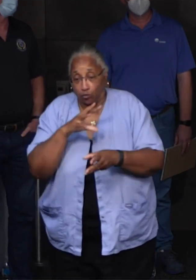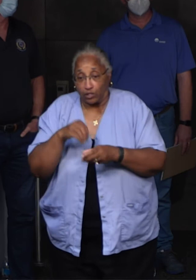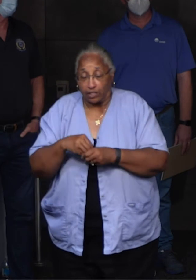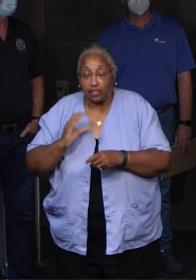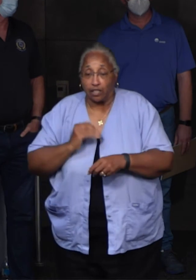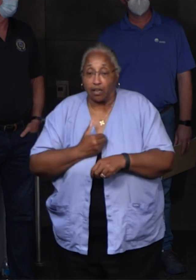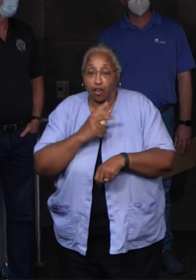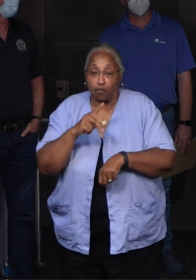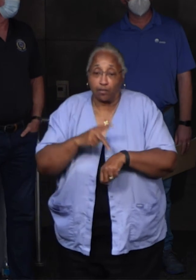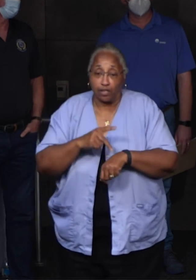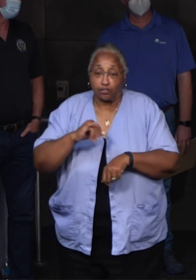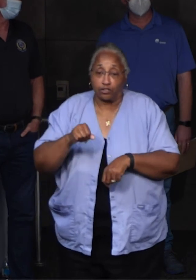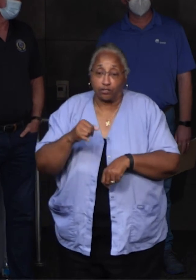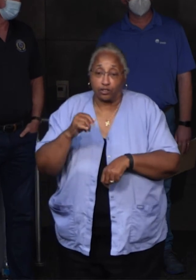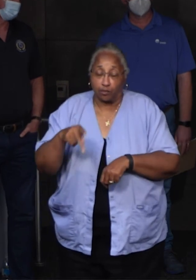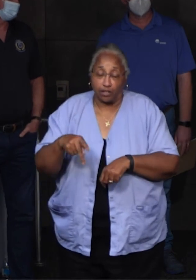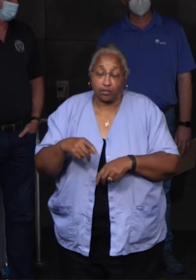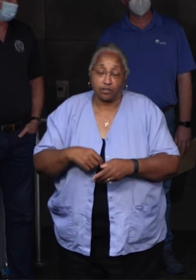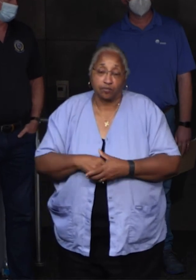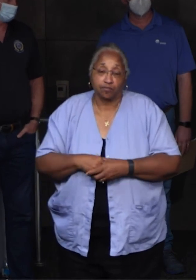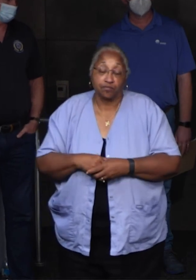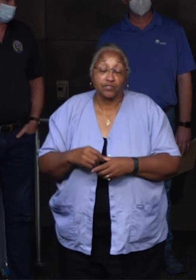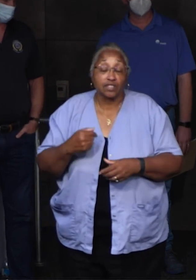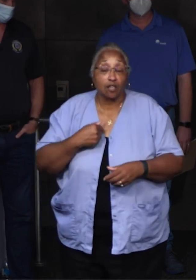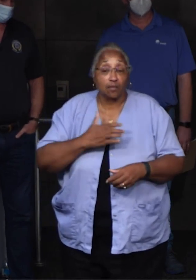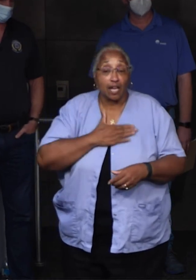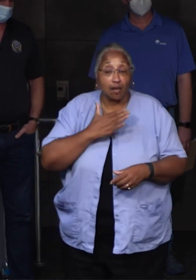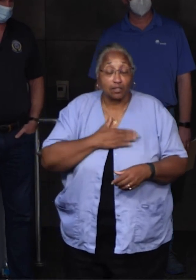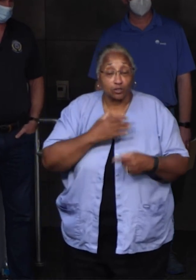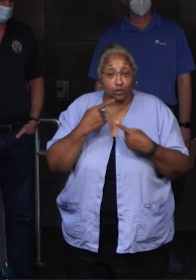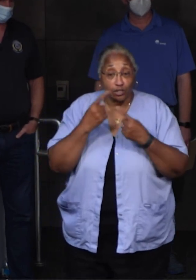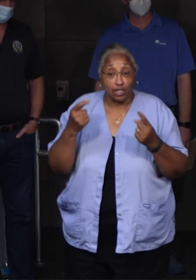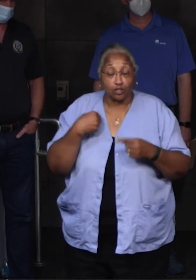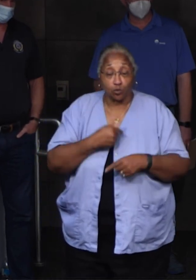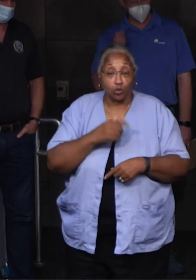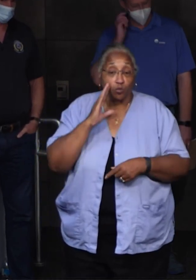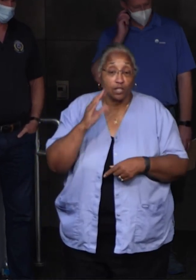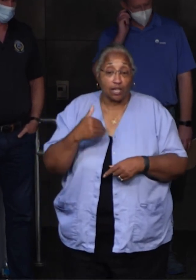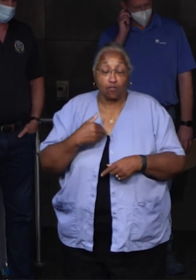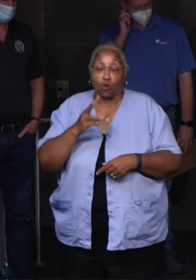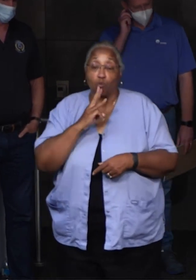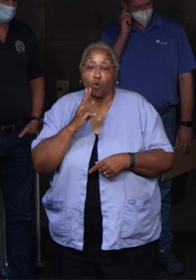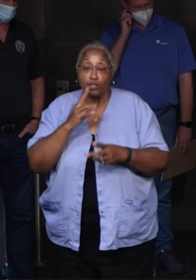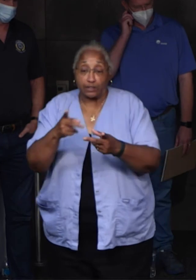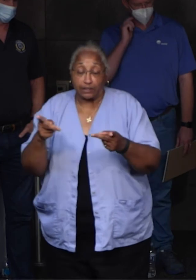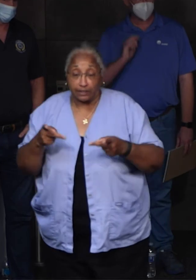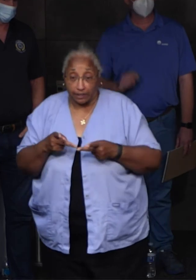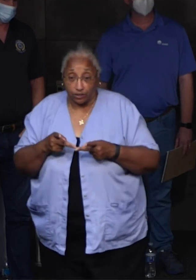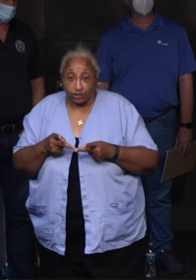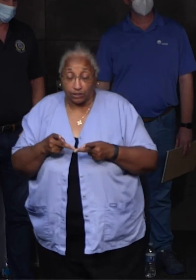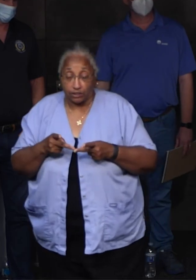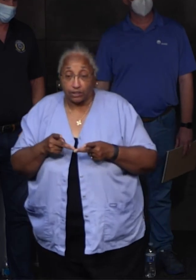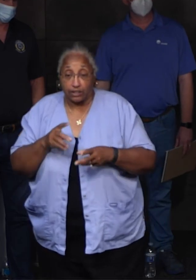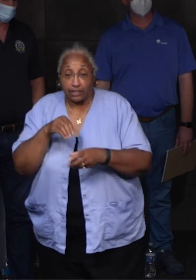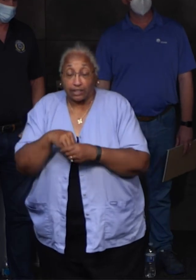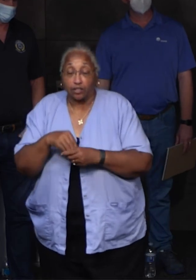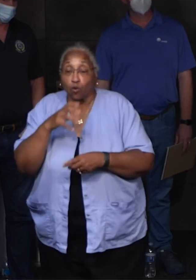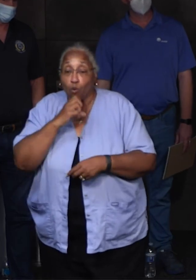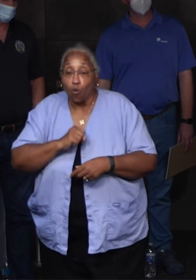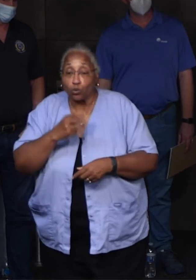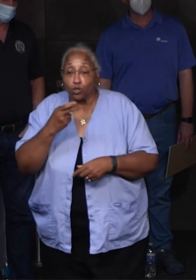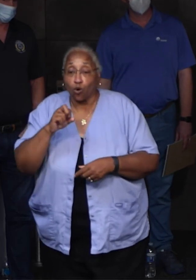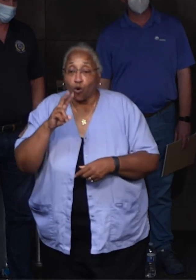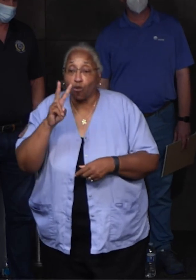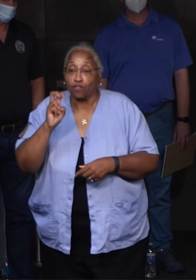that we will have water stations over in Old Harvey,